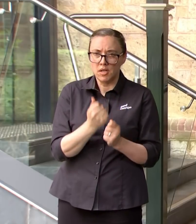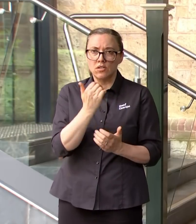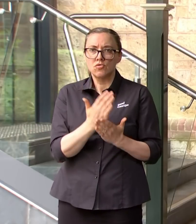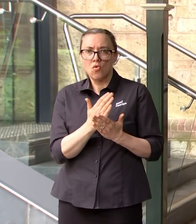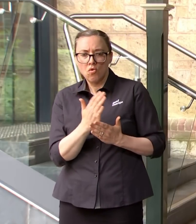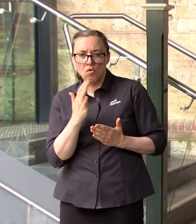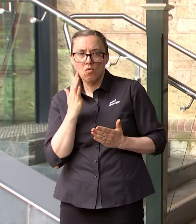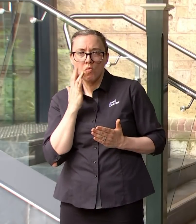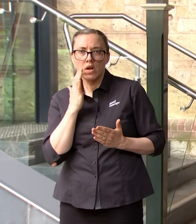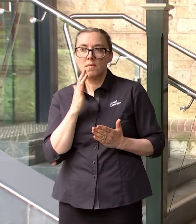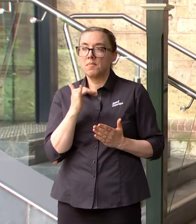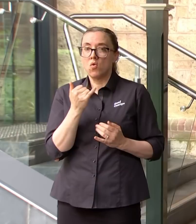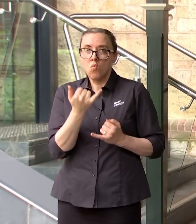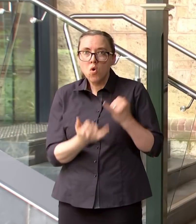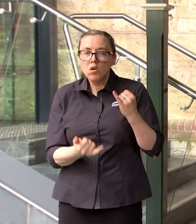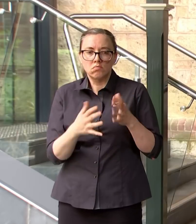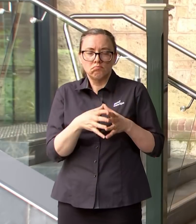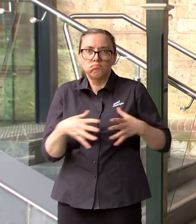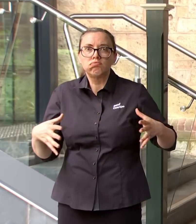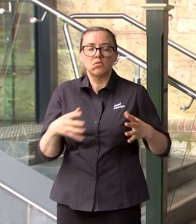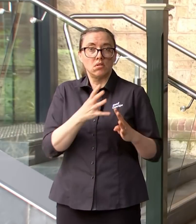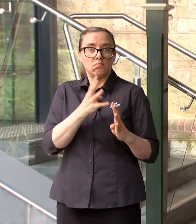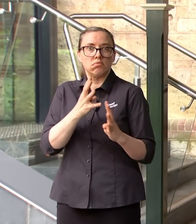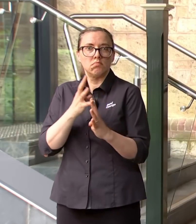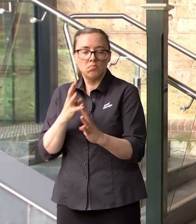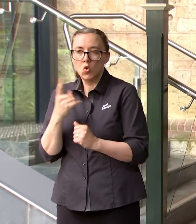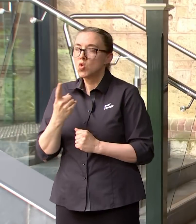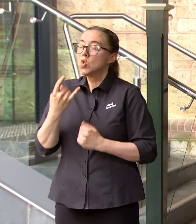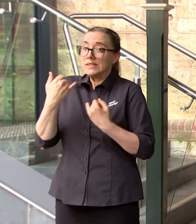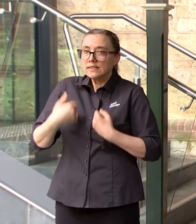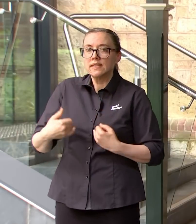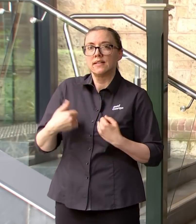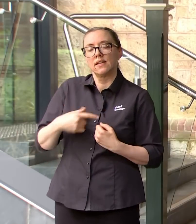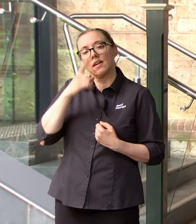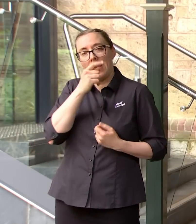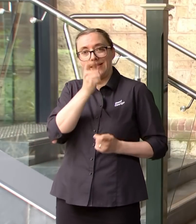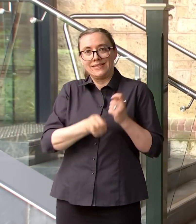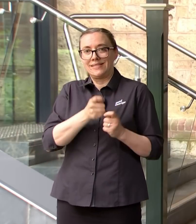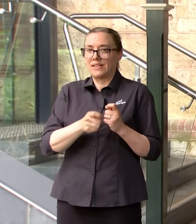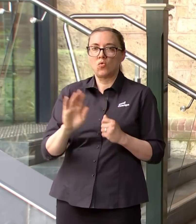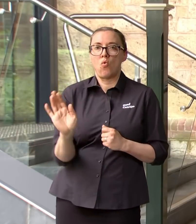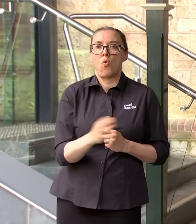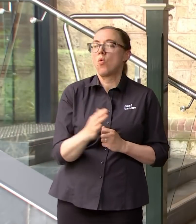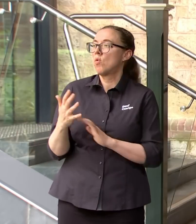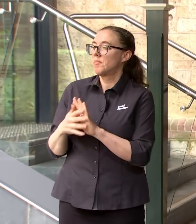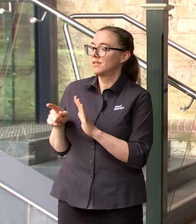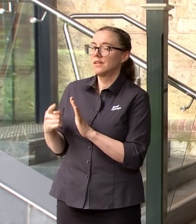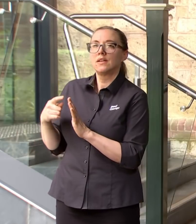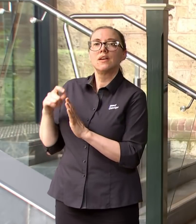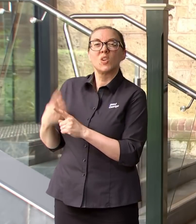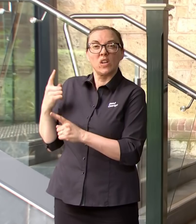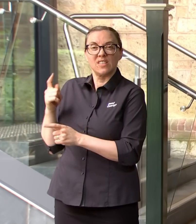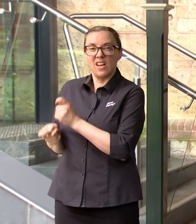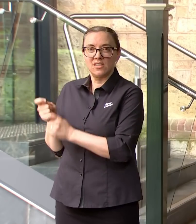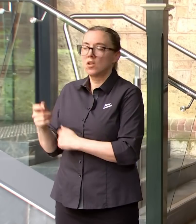that we can apply that to people who have got symptoms going forward so this was mainly done to assist the states